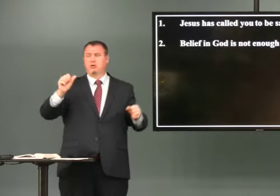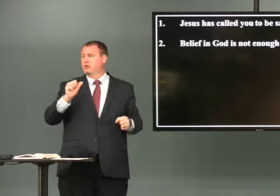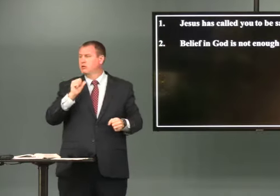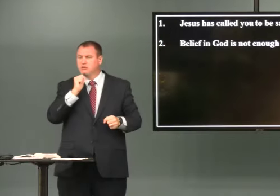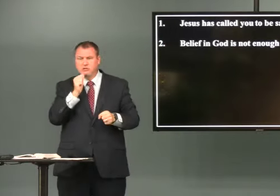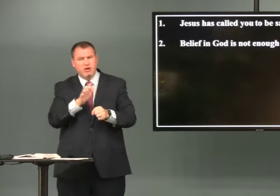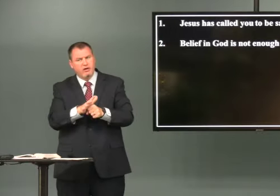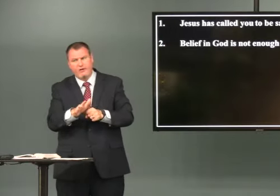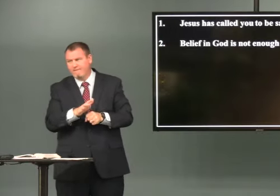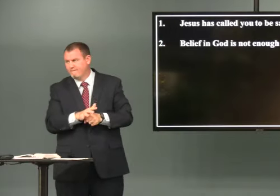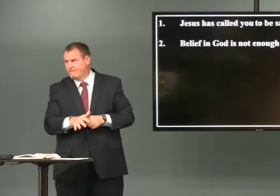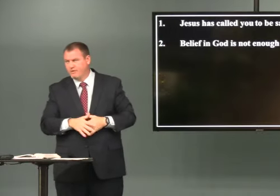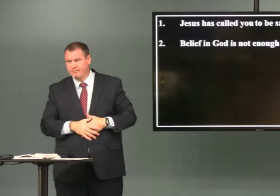is not enough